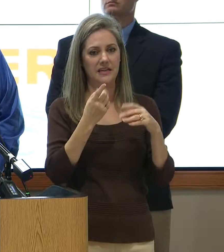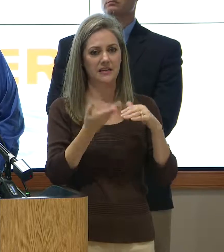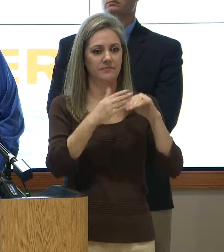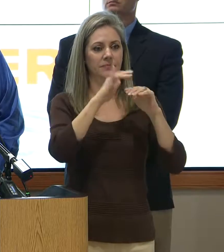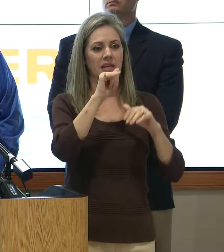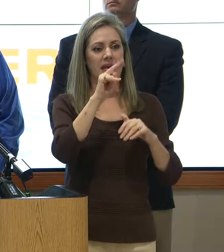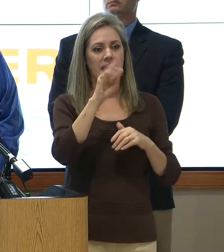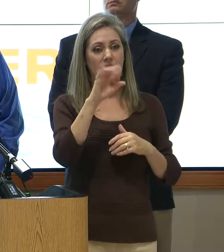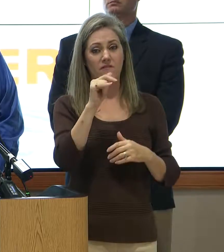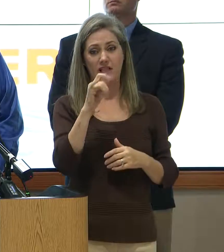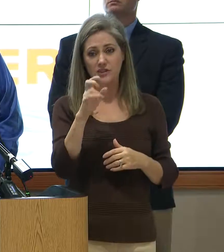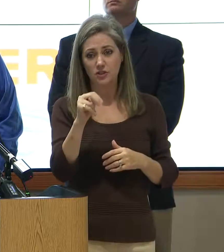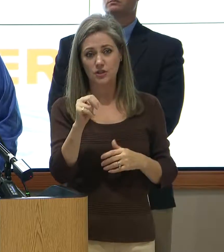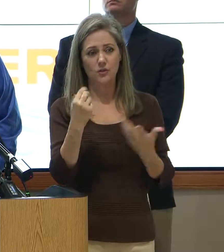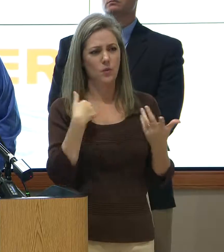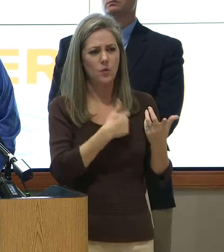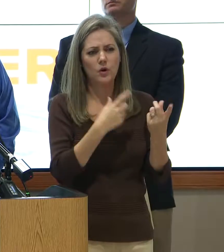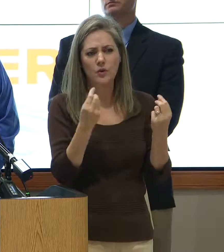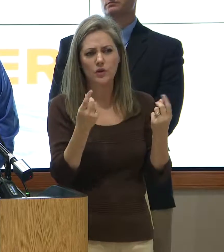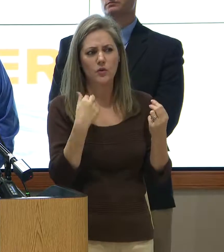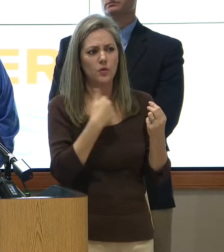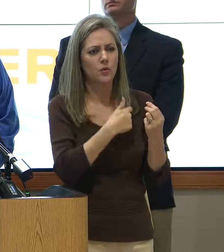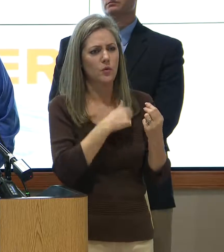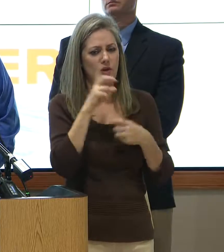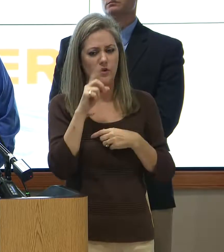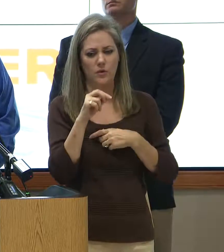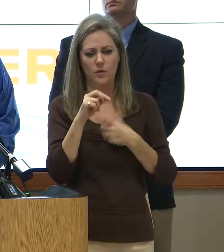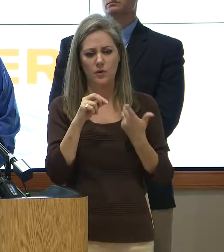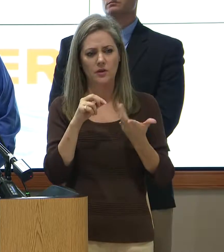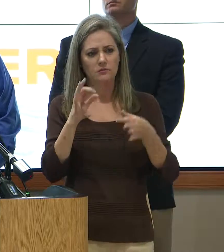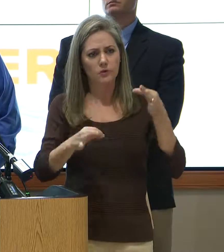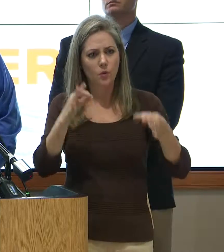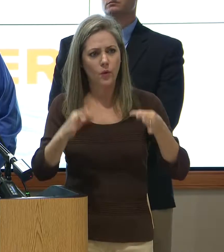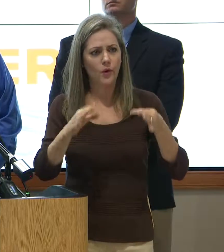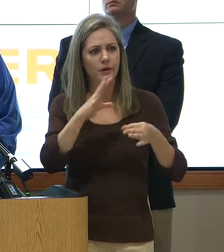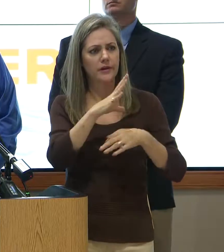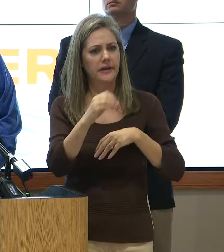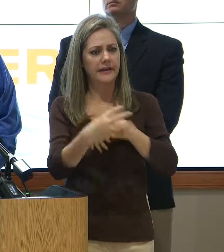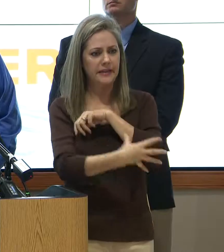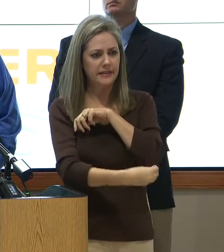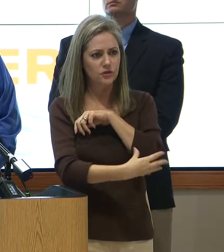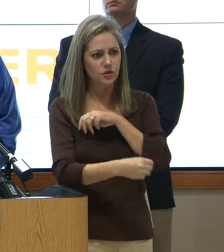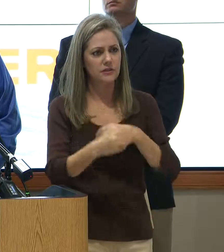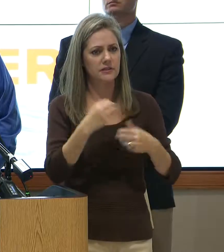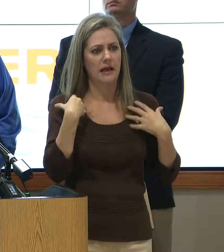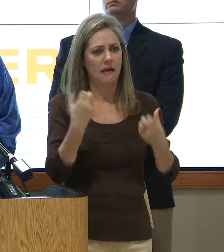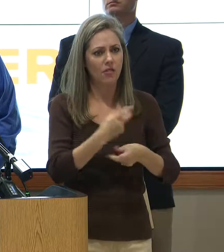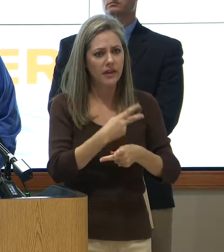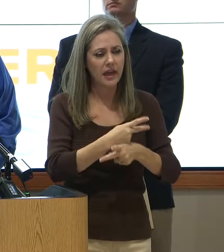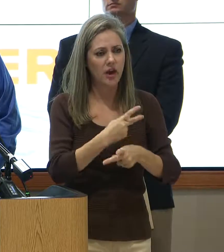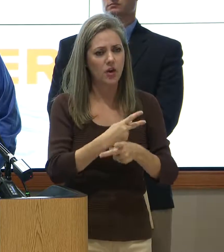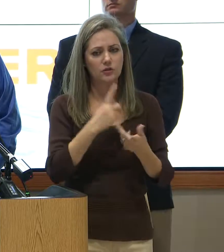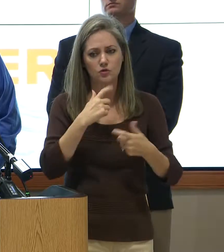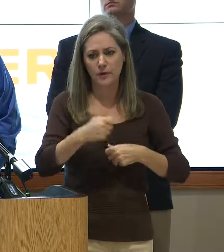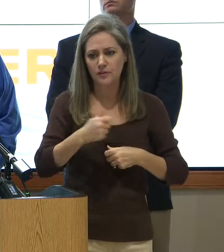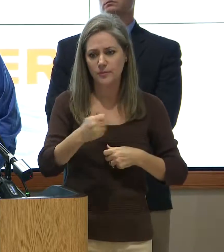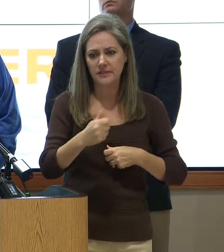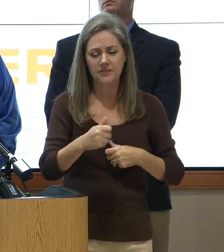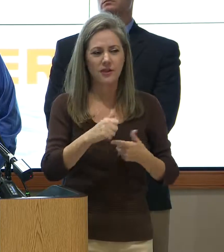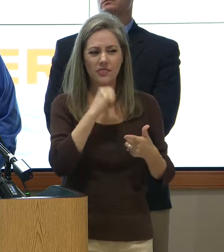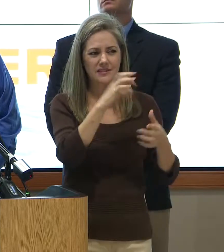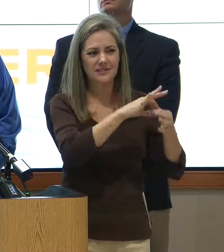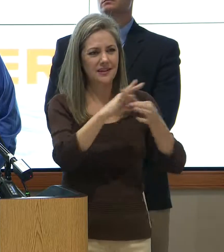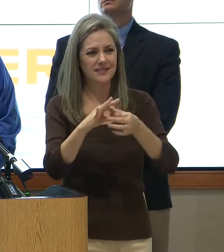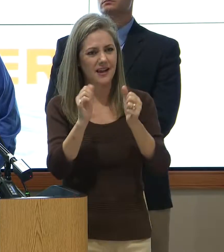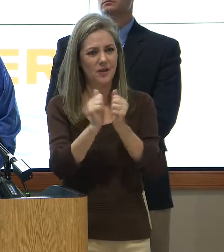do here in Harris County? We do criminal justice. We do indigent health care. We do flood control and transportation. Those aren't tied to any consumer